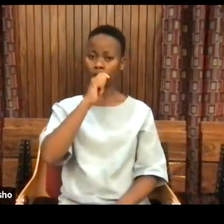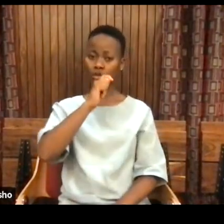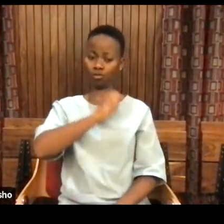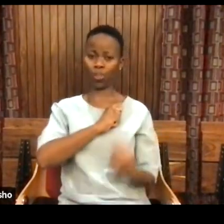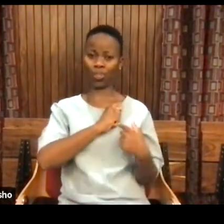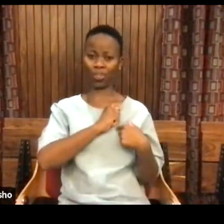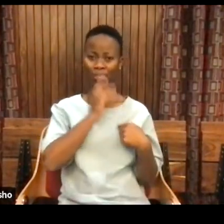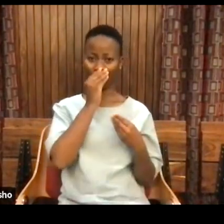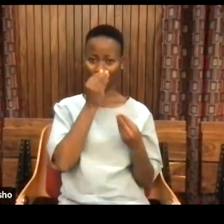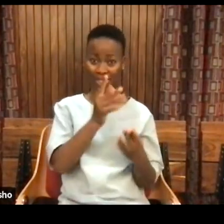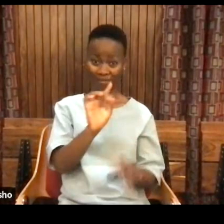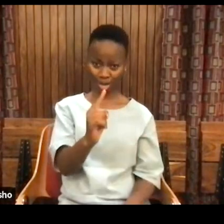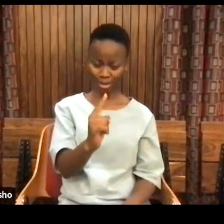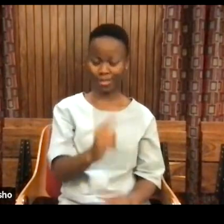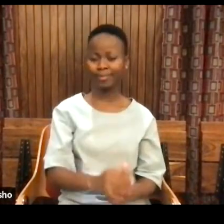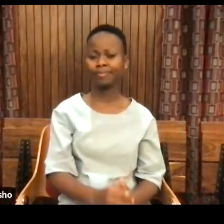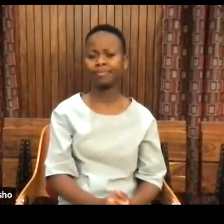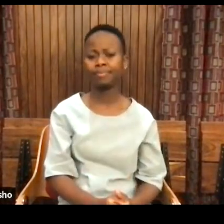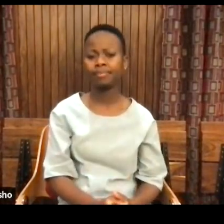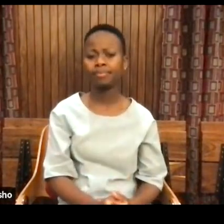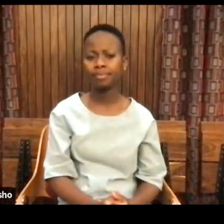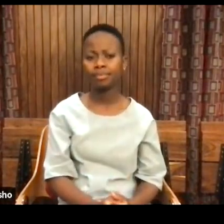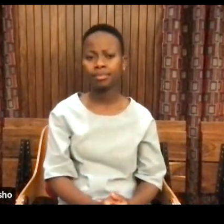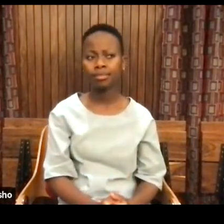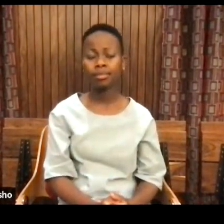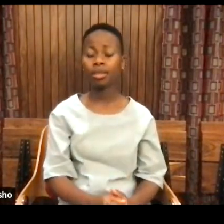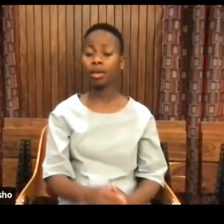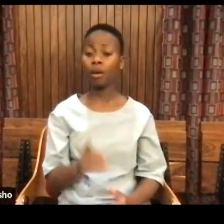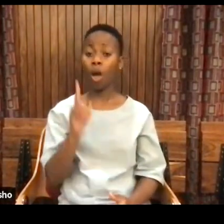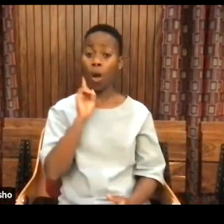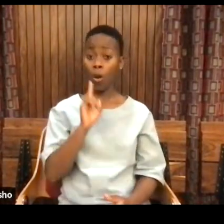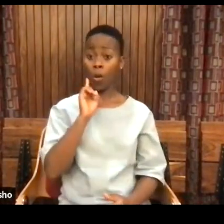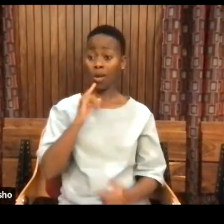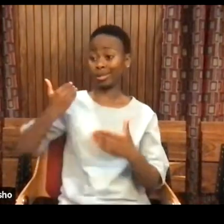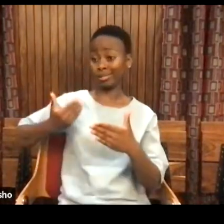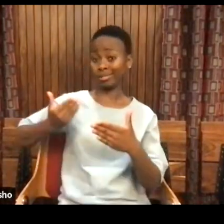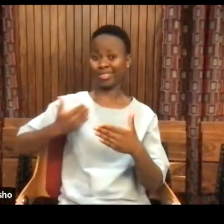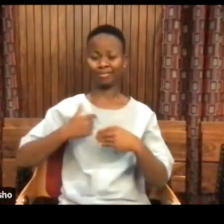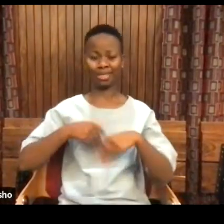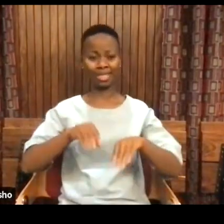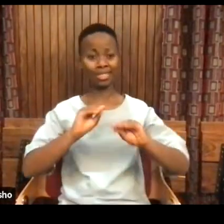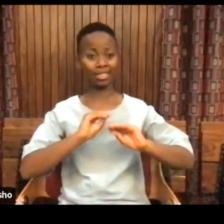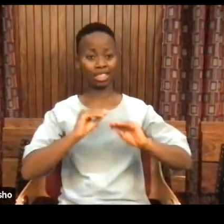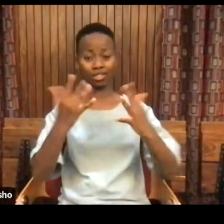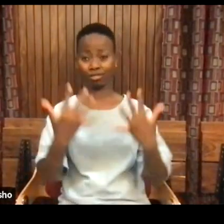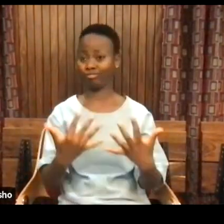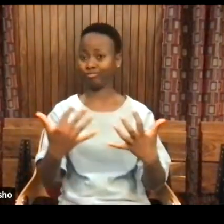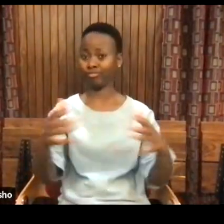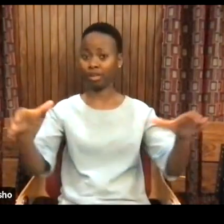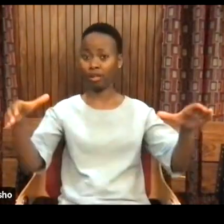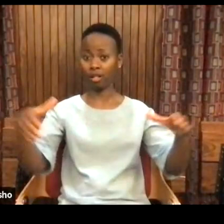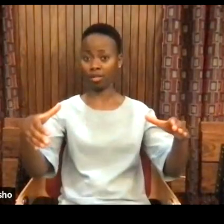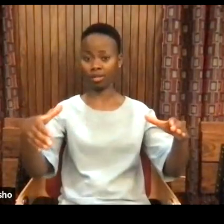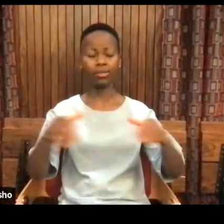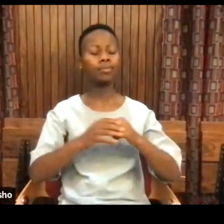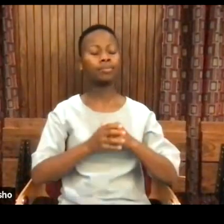Okay? Often when I teach my classes, what I do,